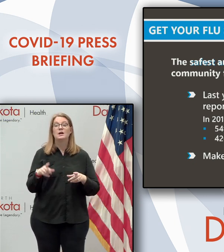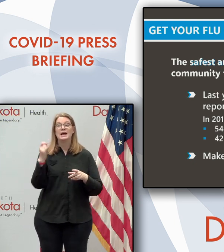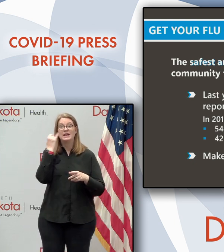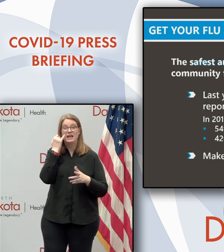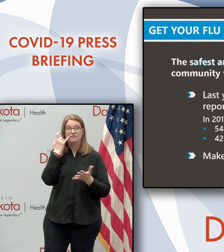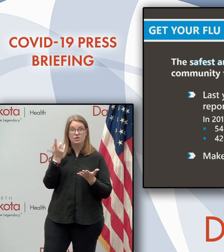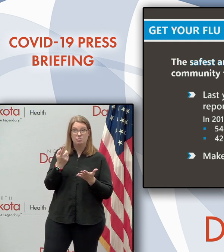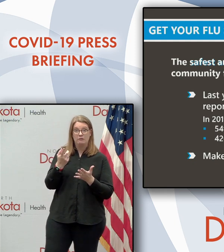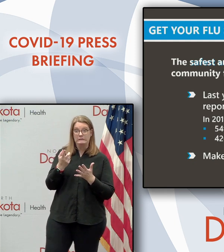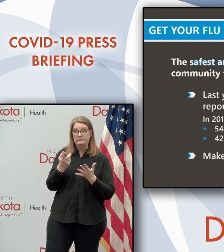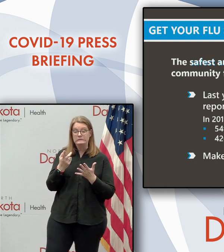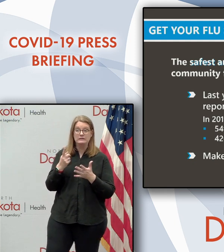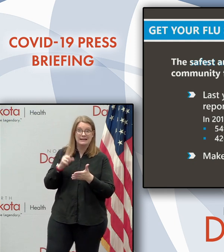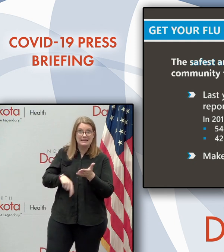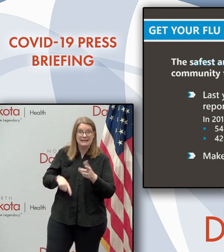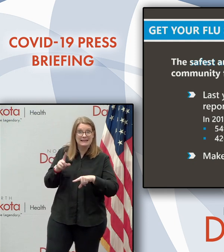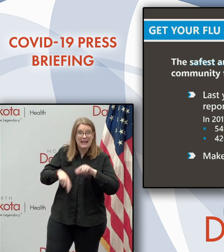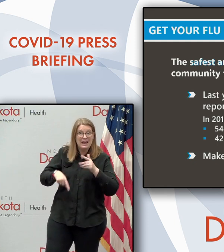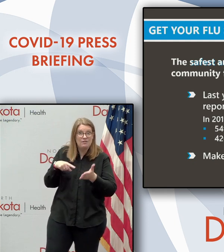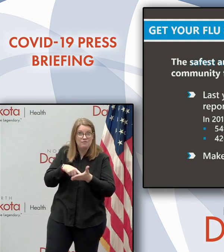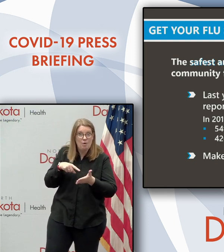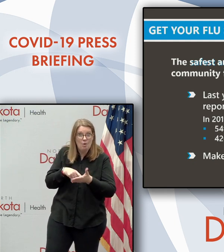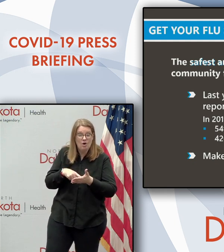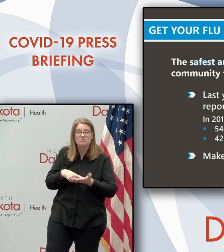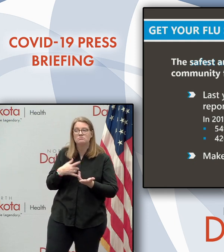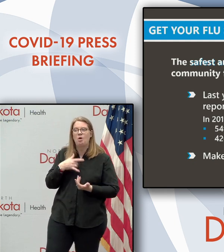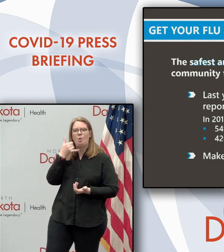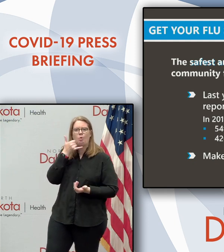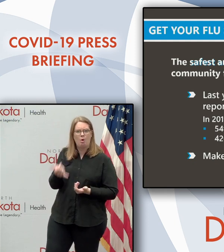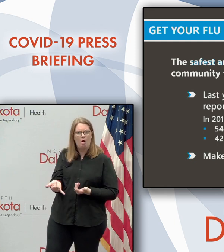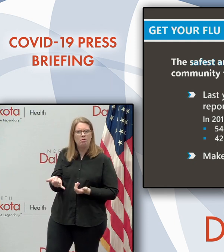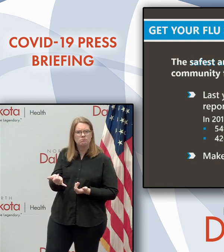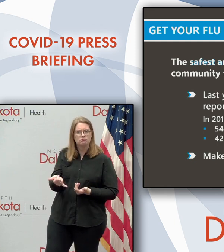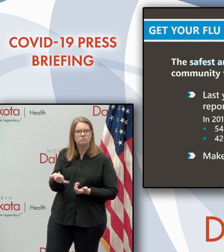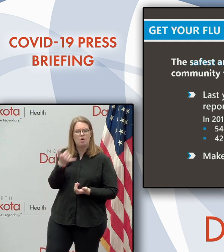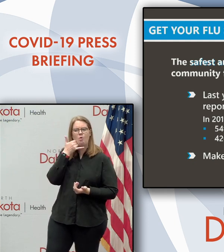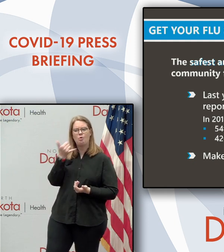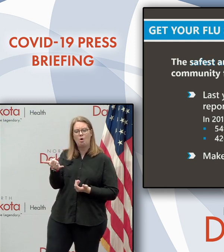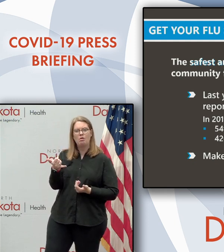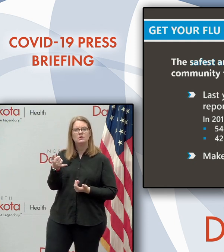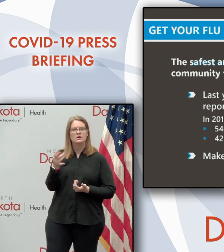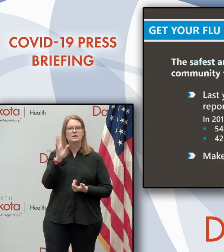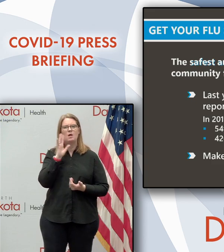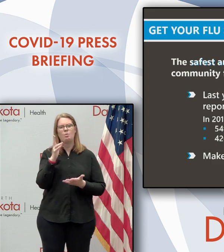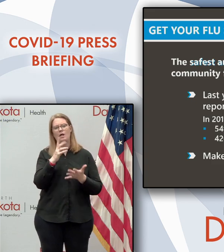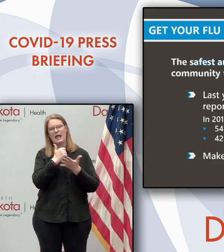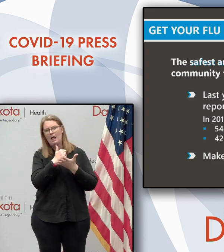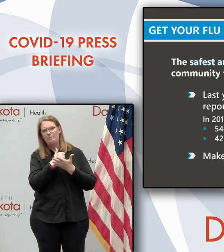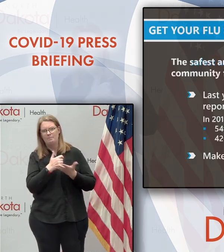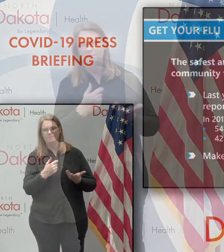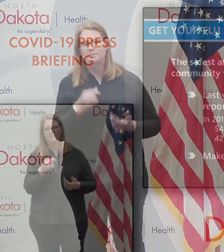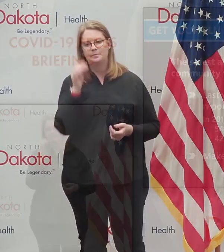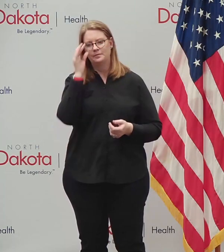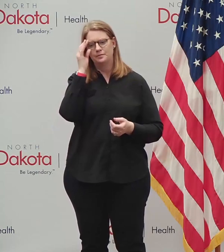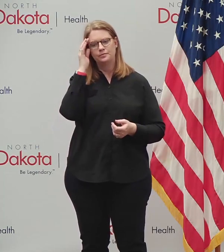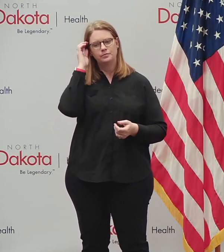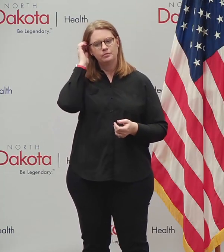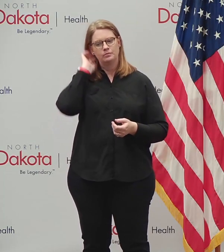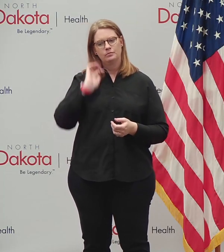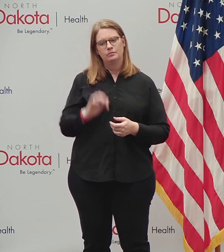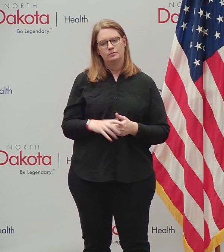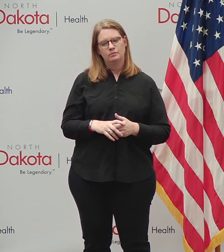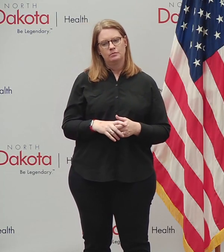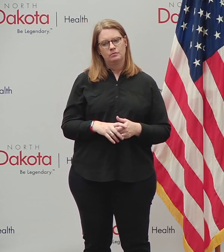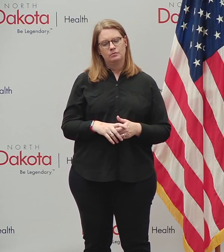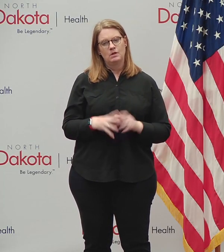us at the hotline and we'll make sure that you can get connected with a flu shot. Also, earlier when we talked about,